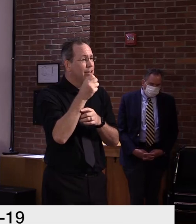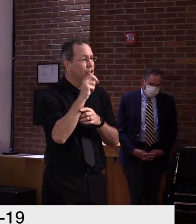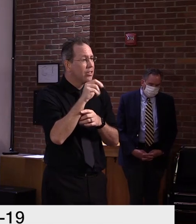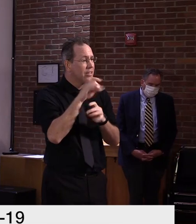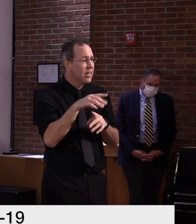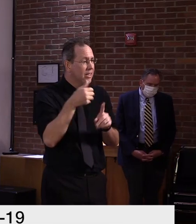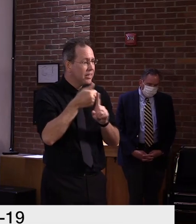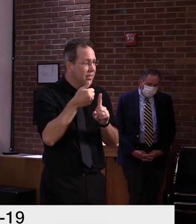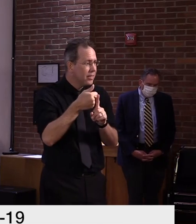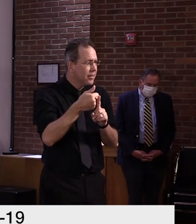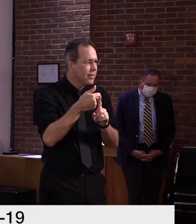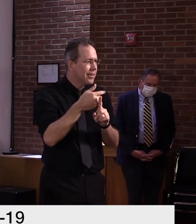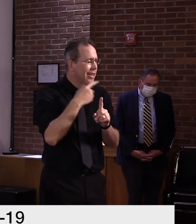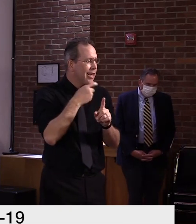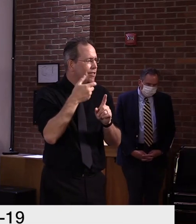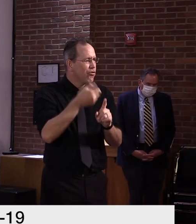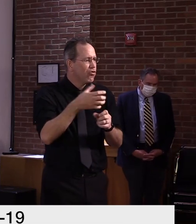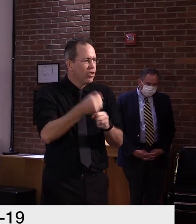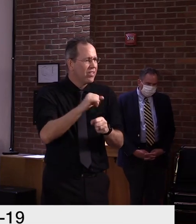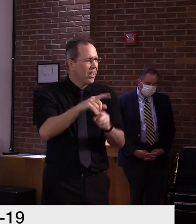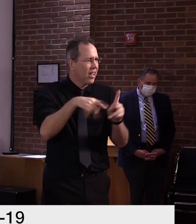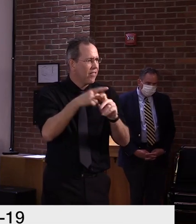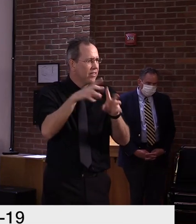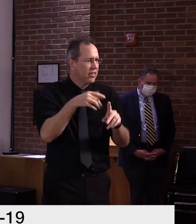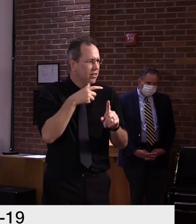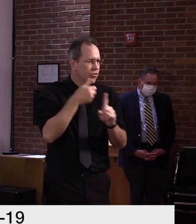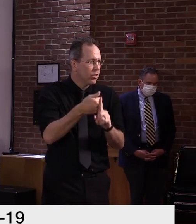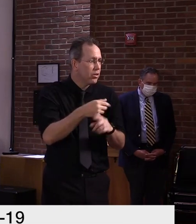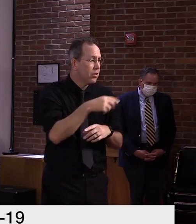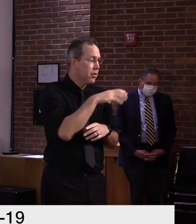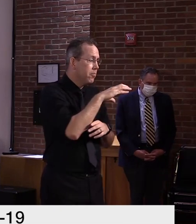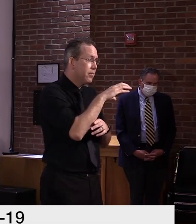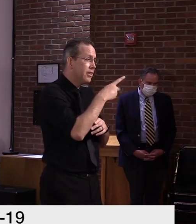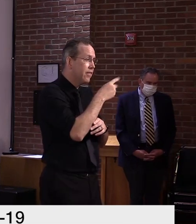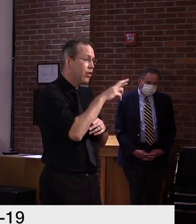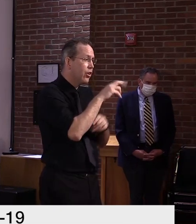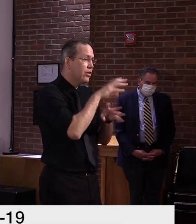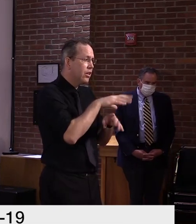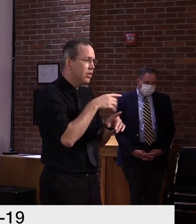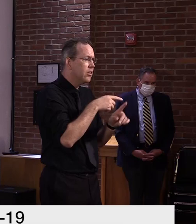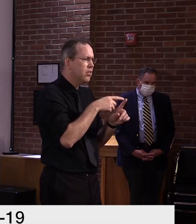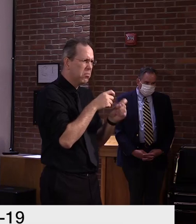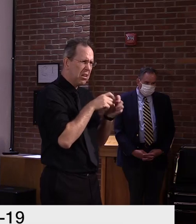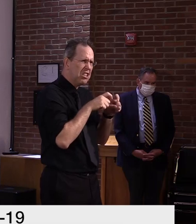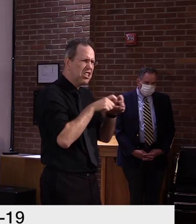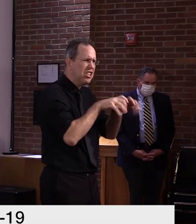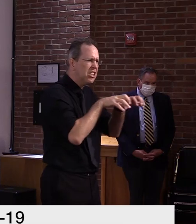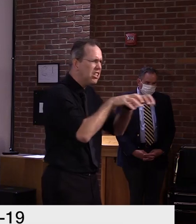standard, and, uh, do the appropriate case investigation surrounding that.